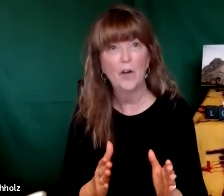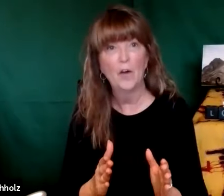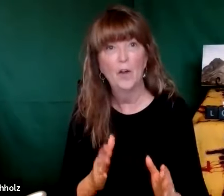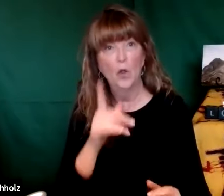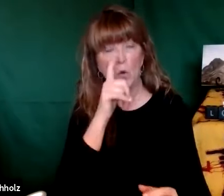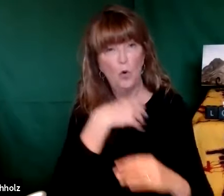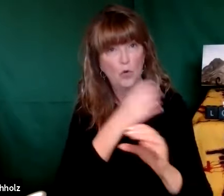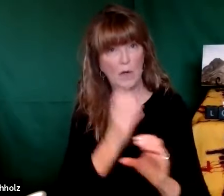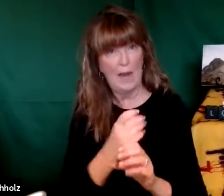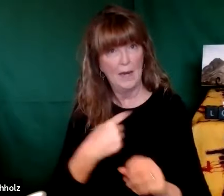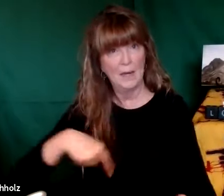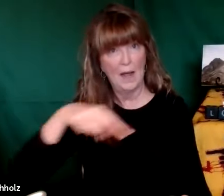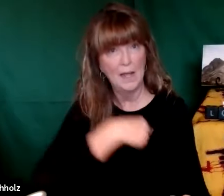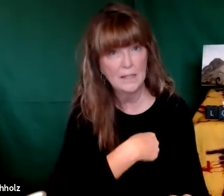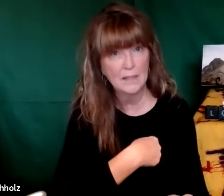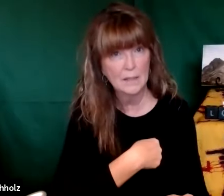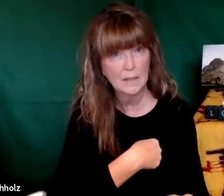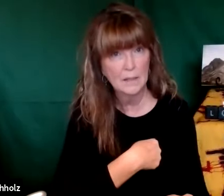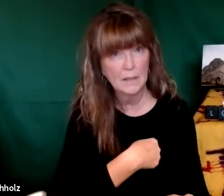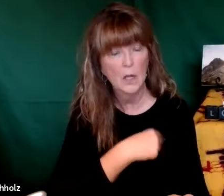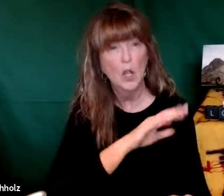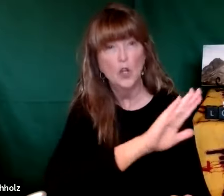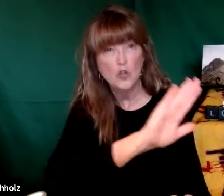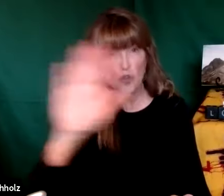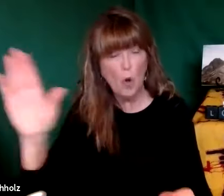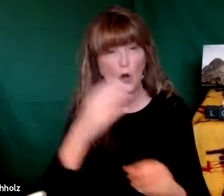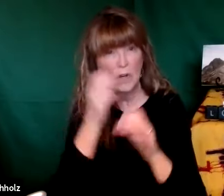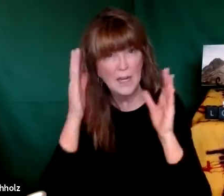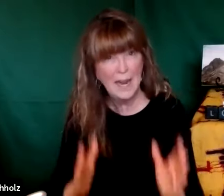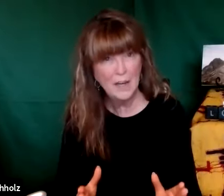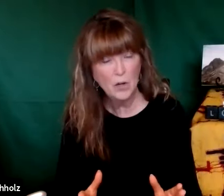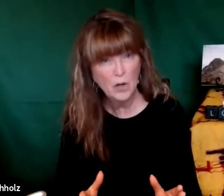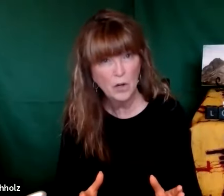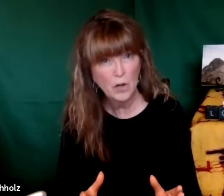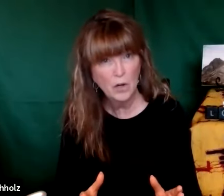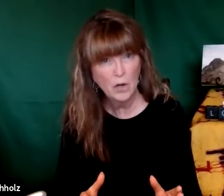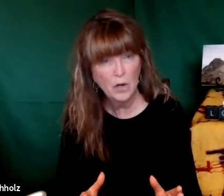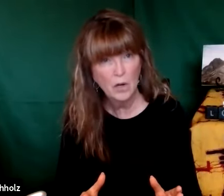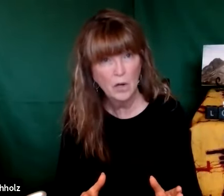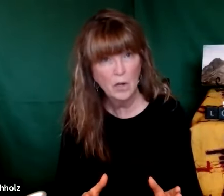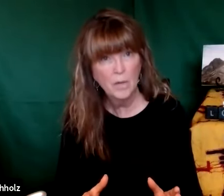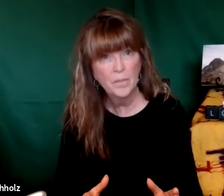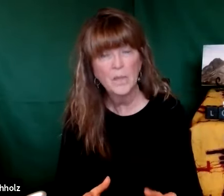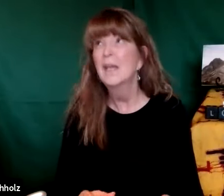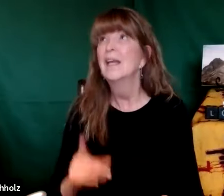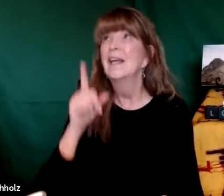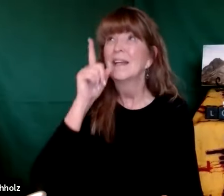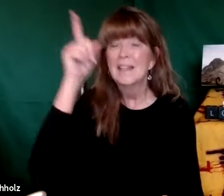and attend only to the voice of my creator of the creator who created each and every one of us who created